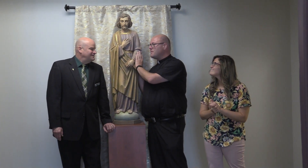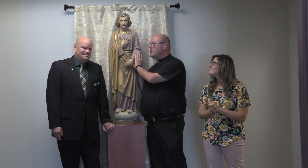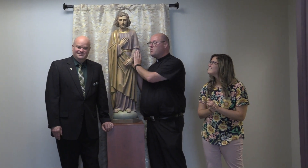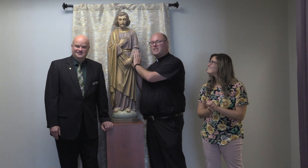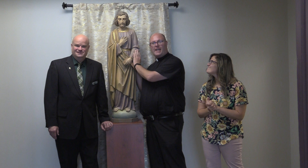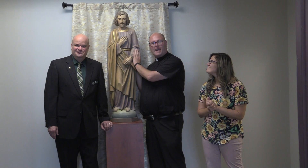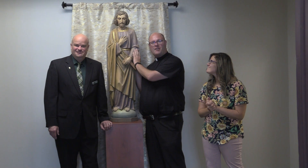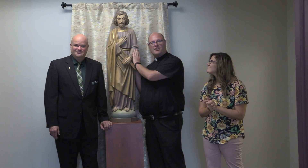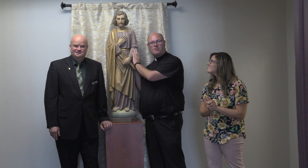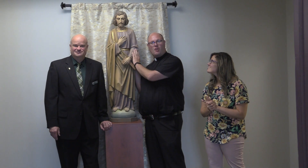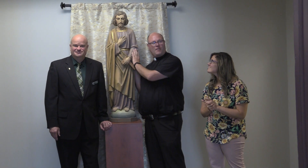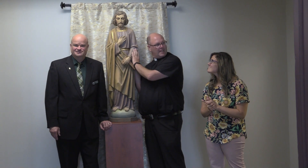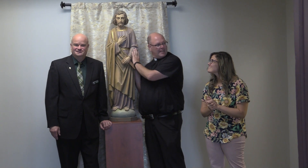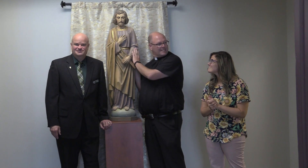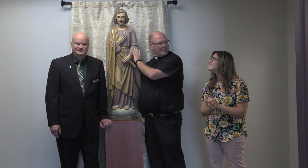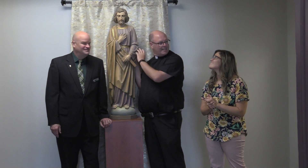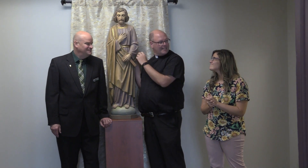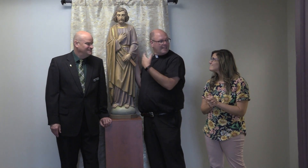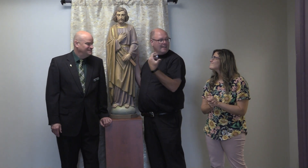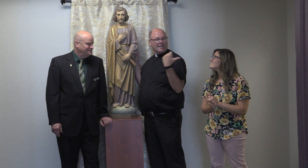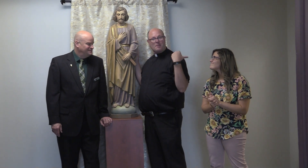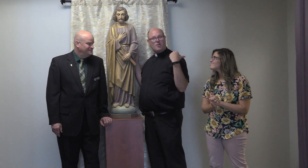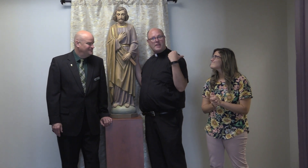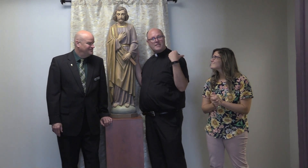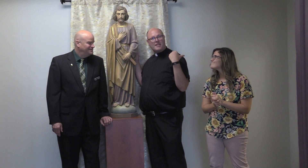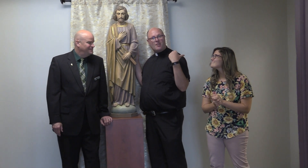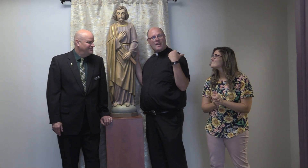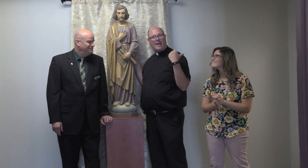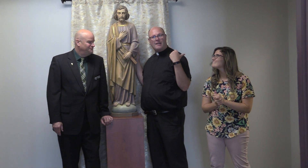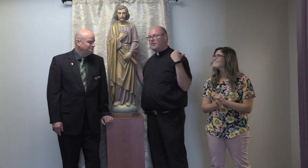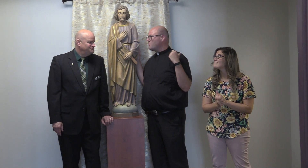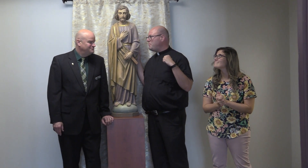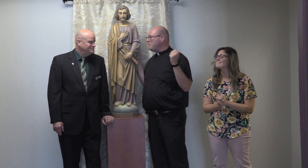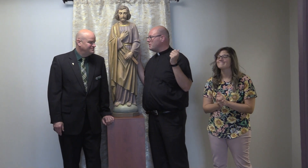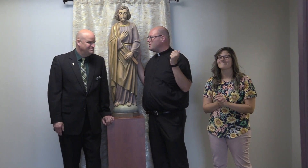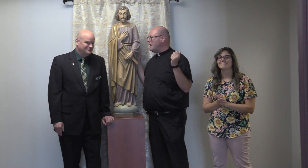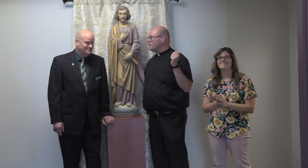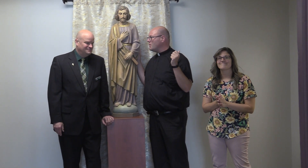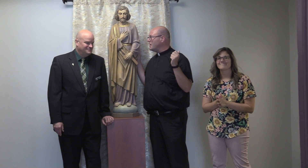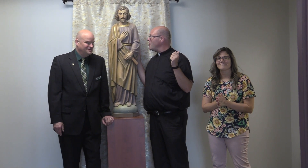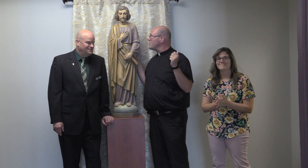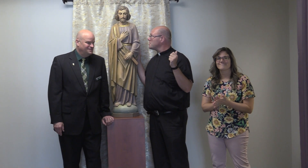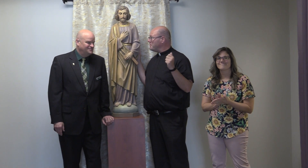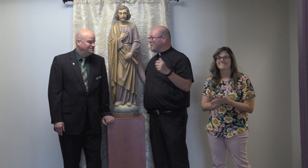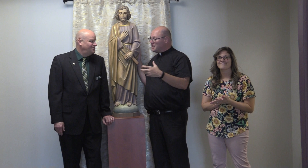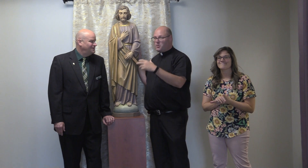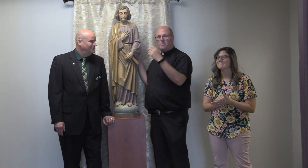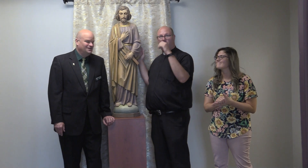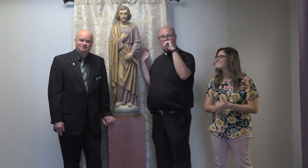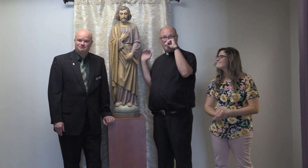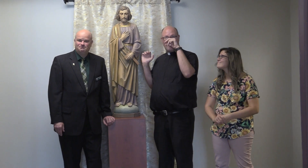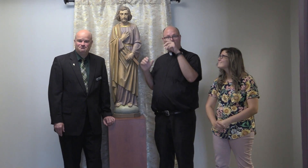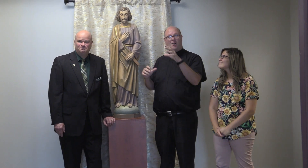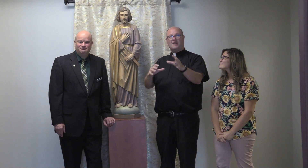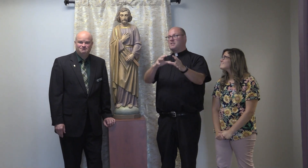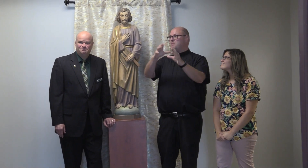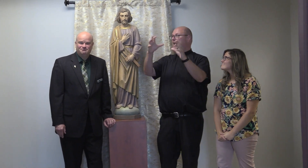was hanging out in the trophy case in the community center, and people never really noticed them. No, not So we put them here now in this main